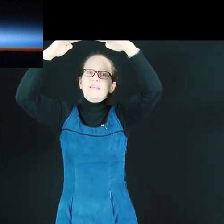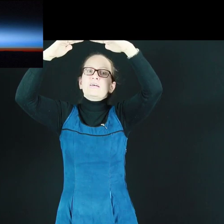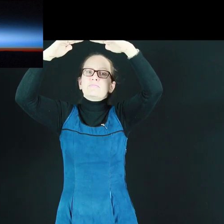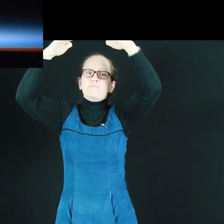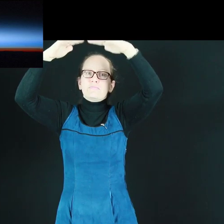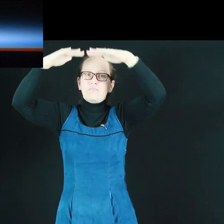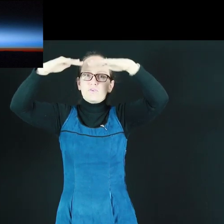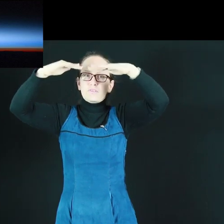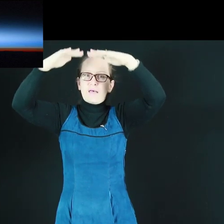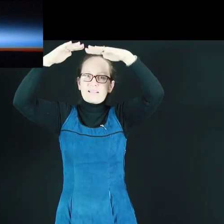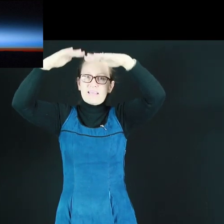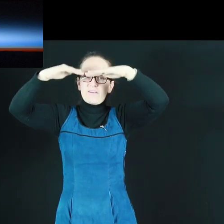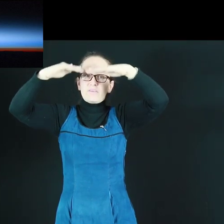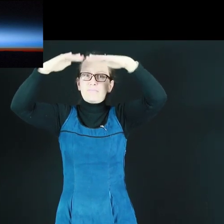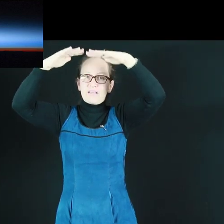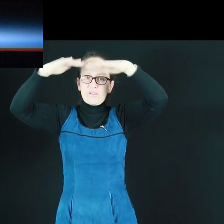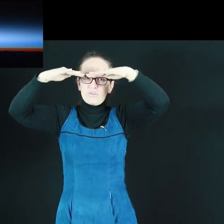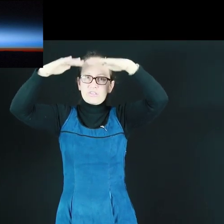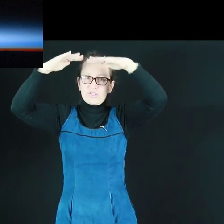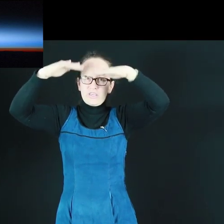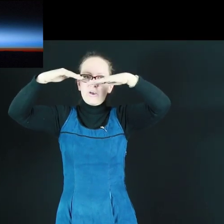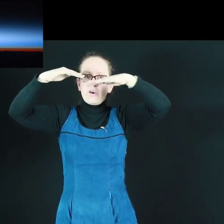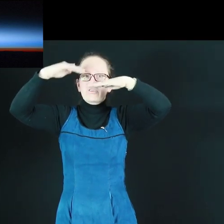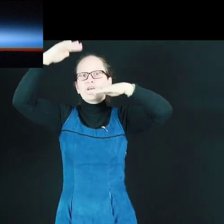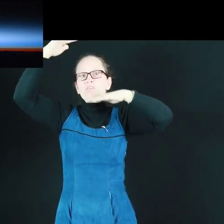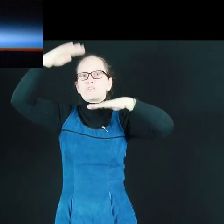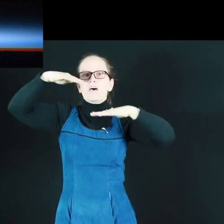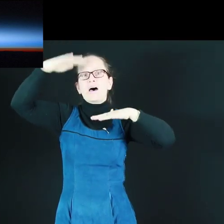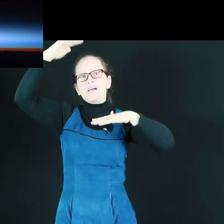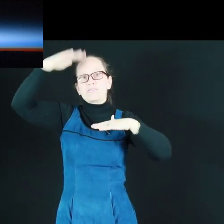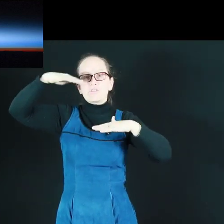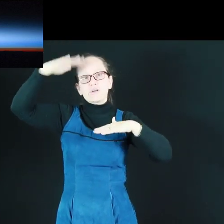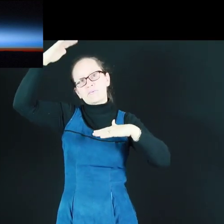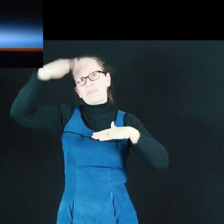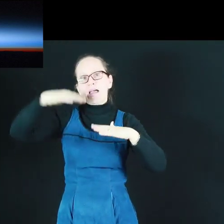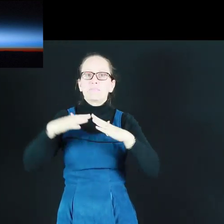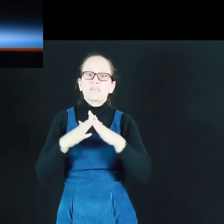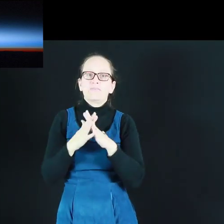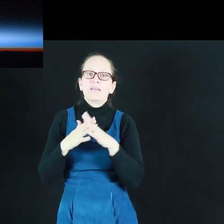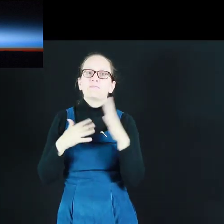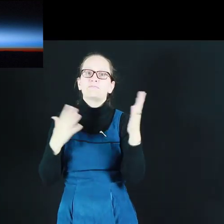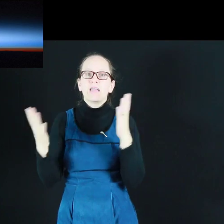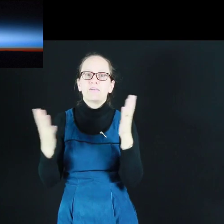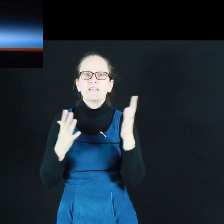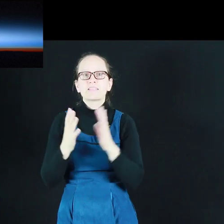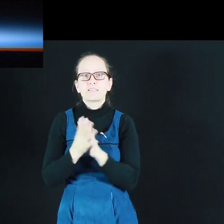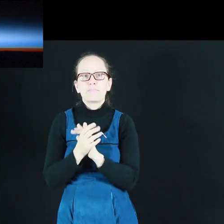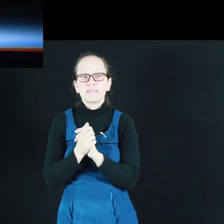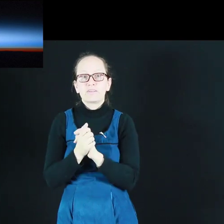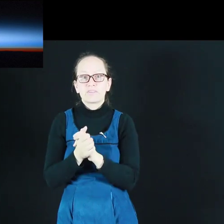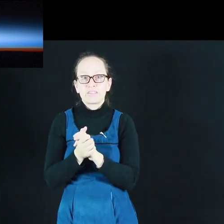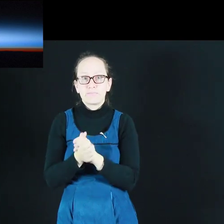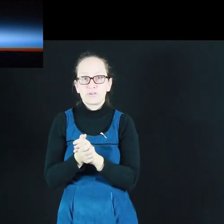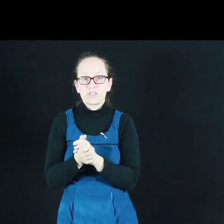falls back down a bit closer to the Earth. So the height of the top of the atmosphere varies depending on the temperature.